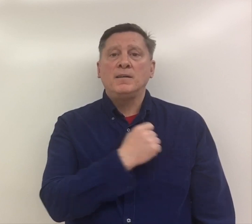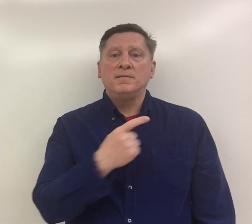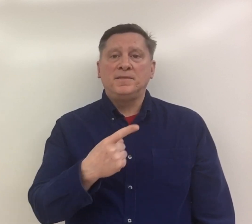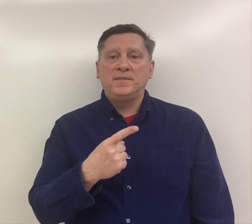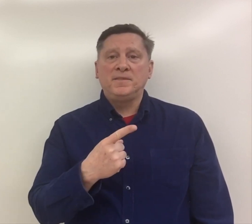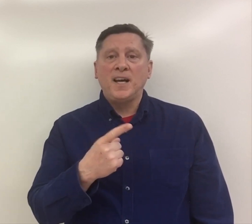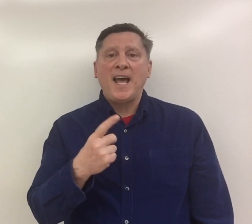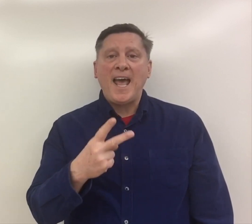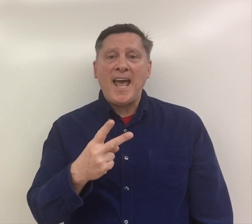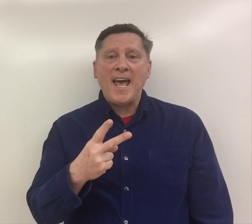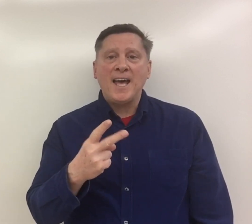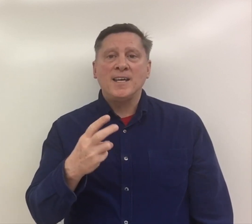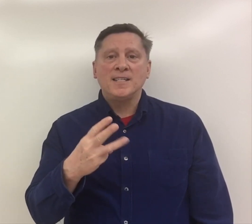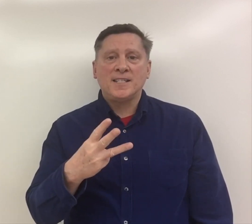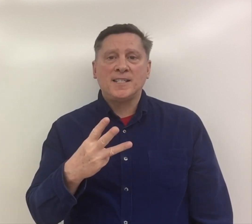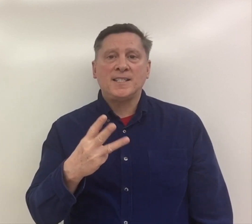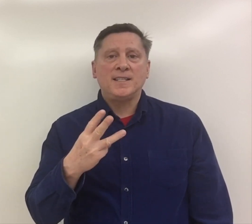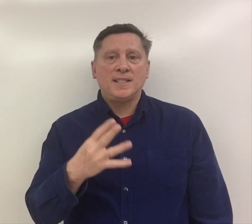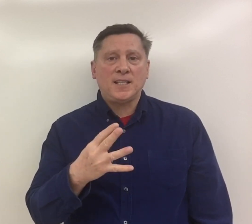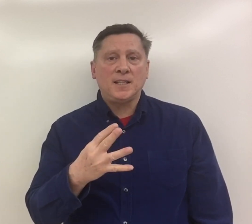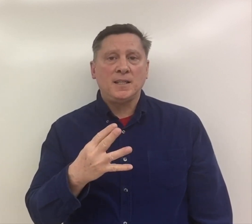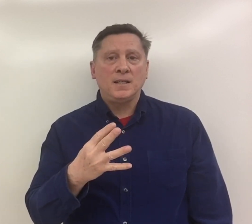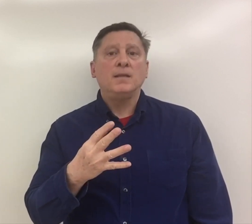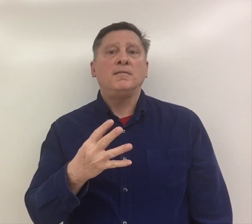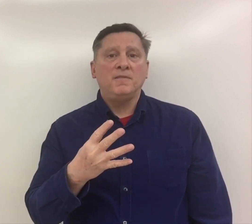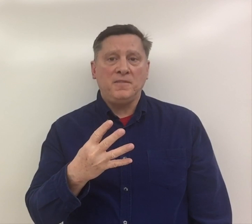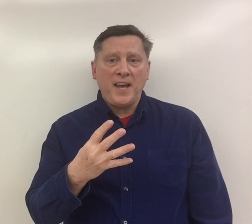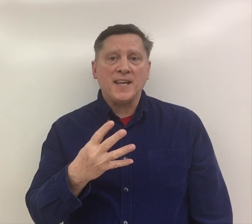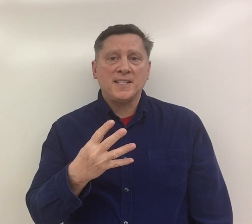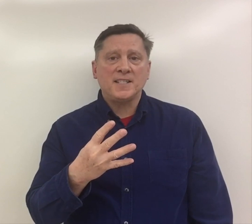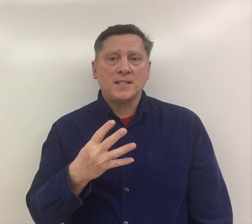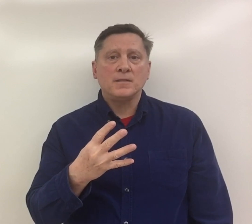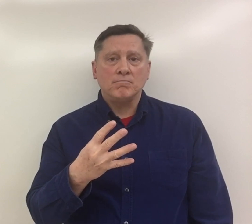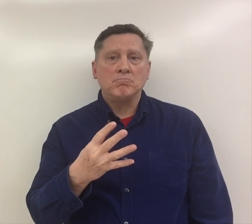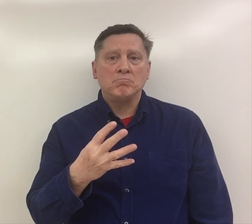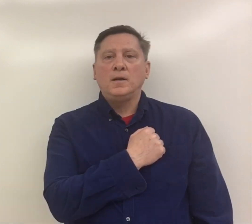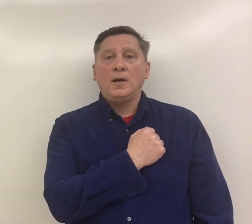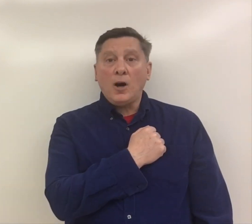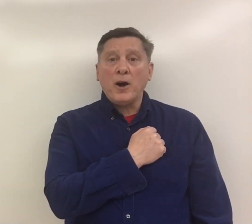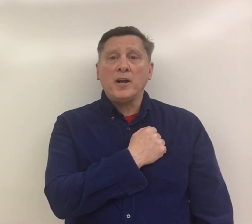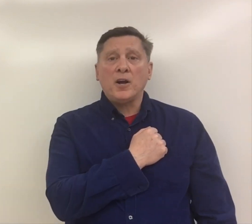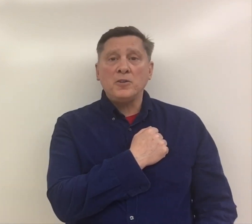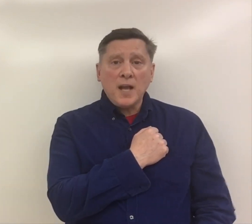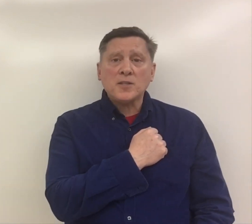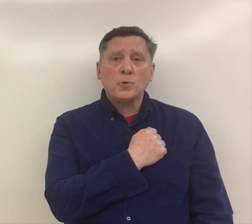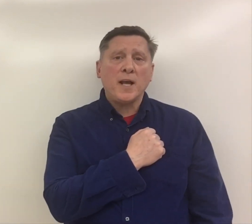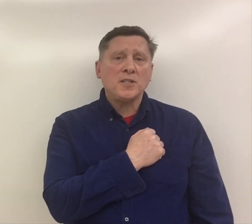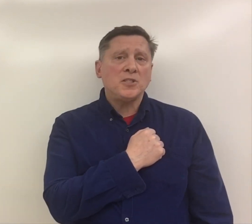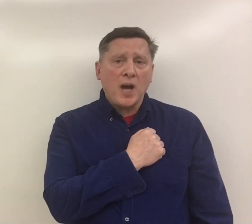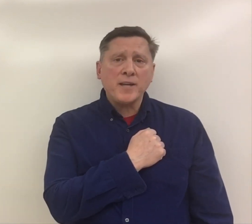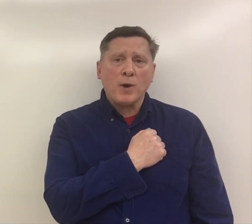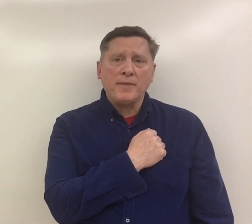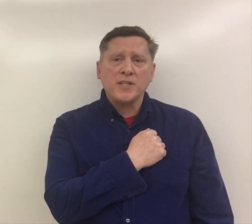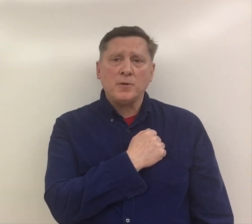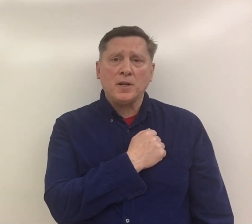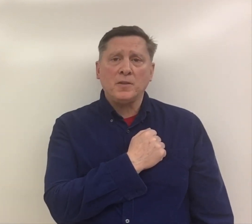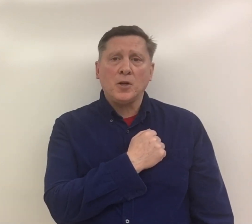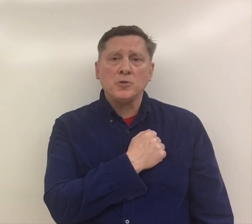V, eh, s, t. Vest. Alright, our next word has a digraph sound in it that goes